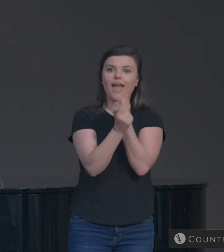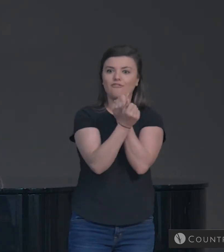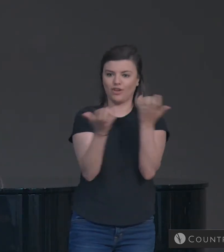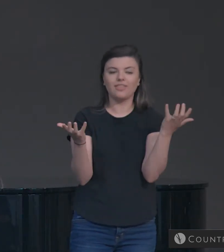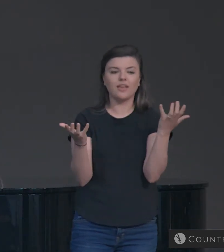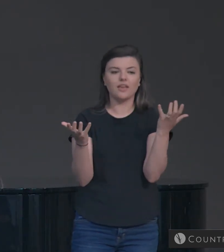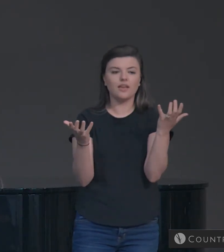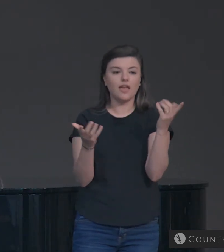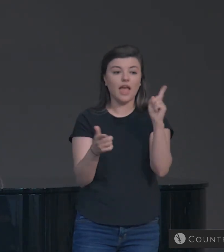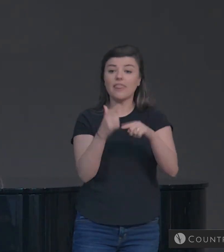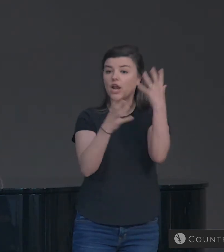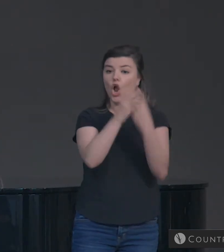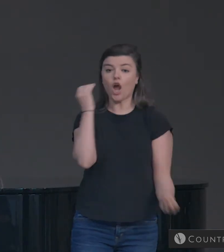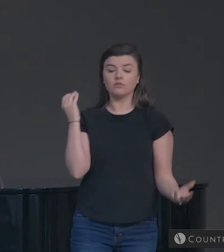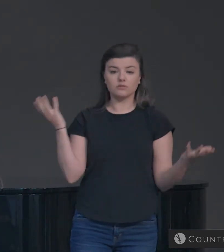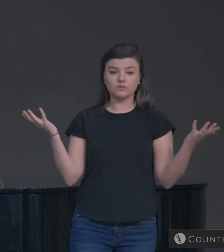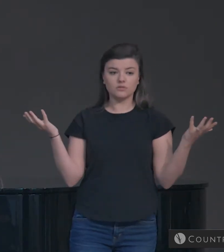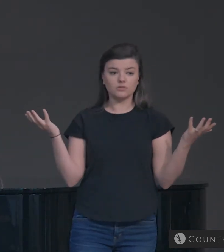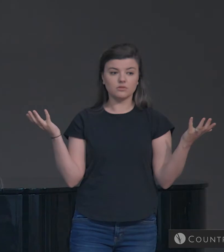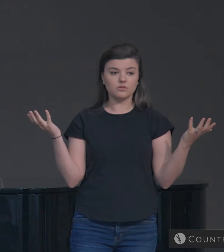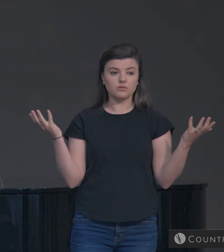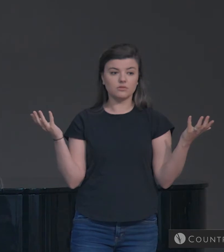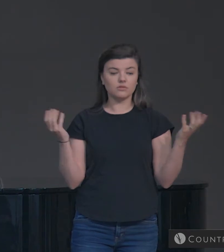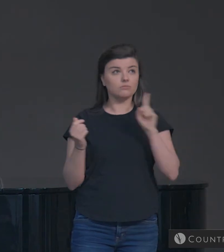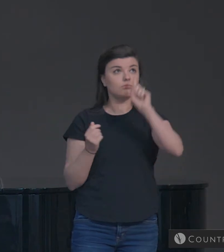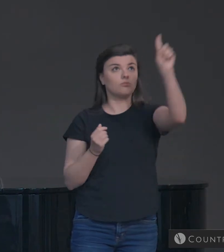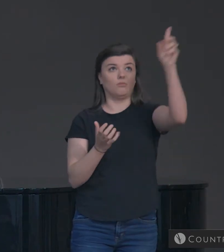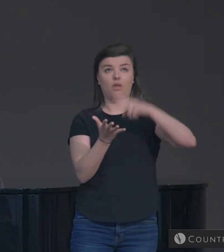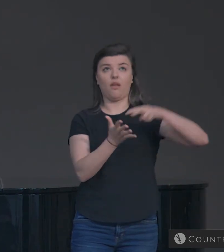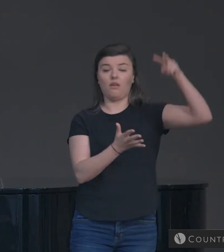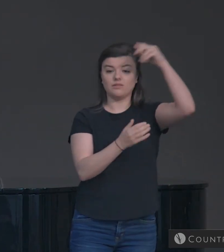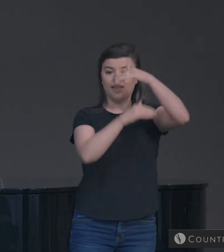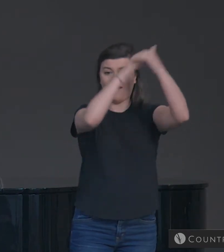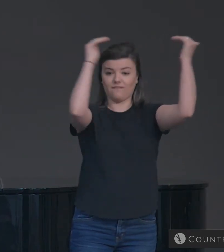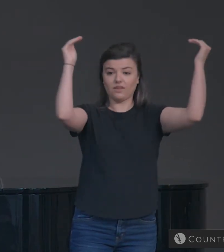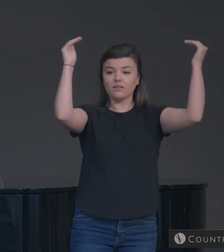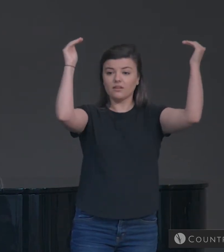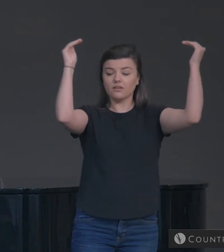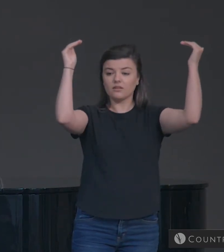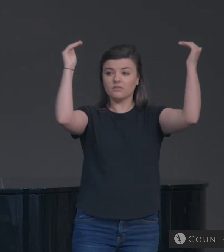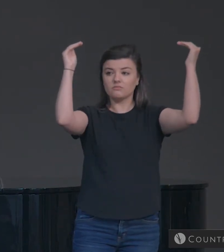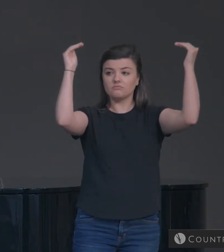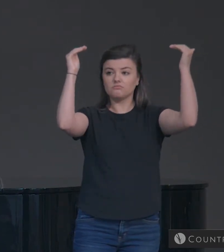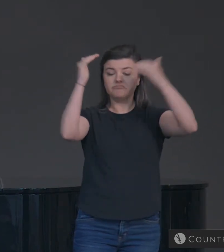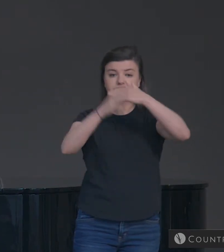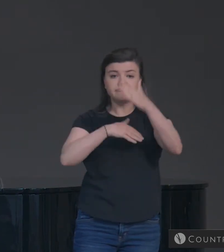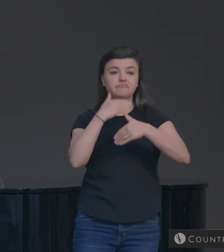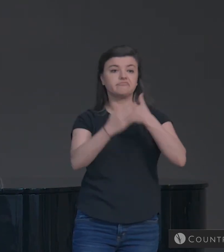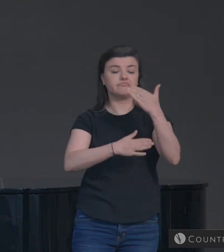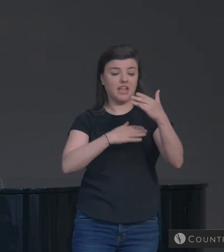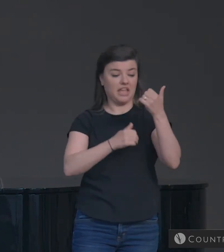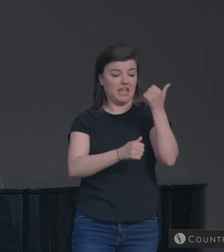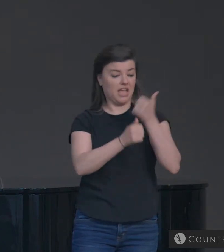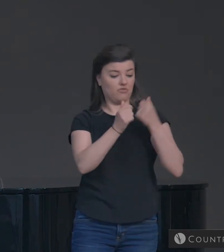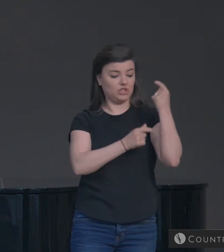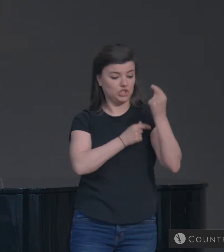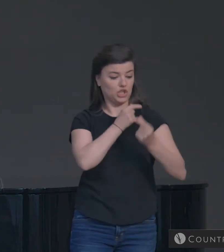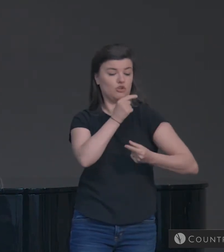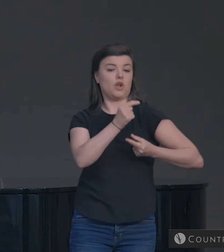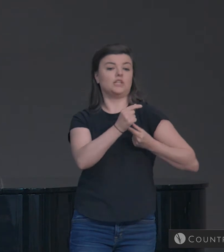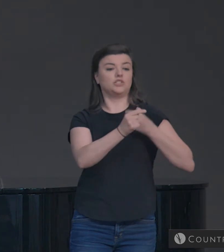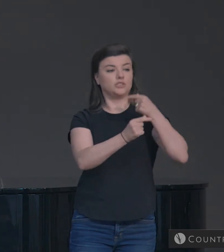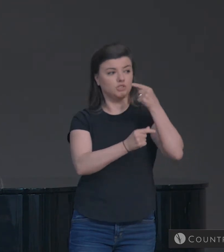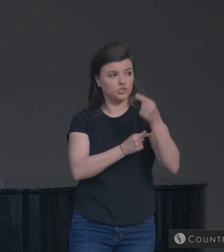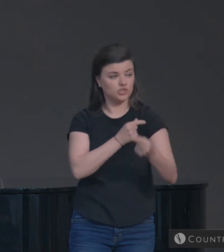And then he was gone. He ascended. And over time with generation after generation